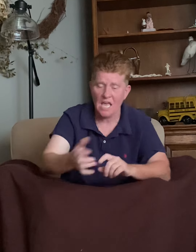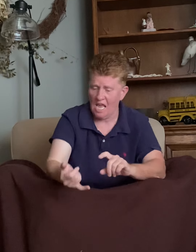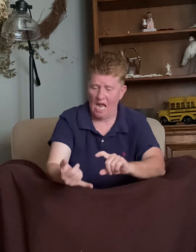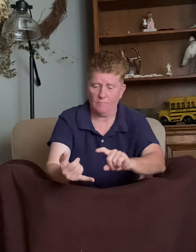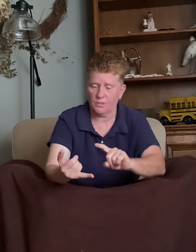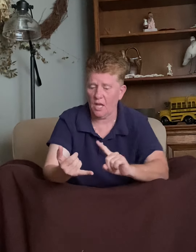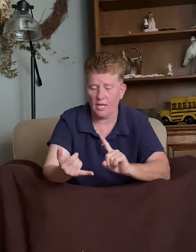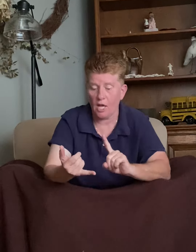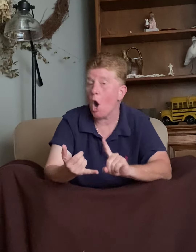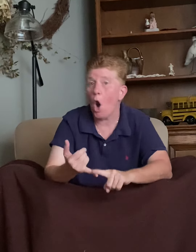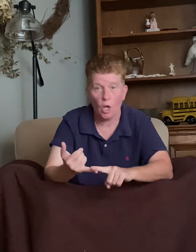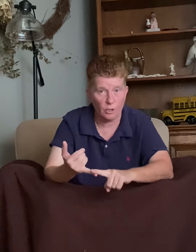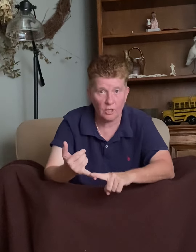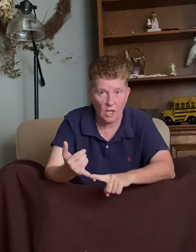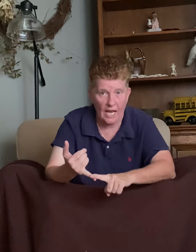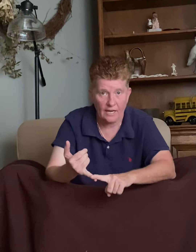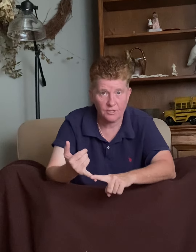I'm selling all her glass,